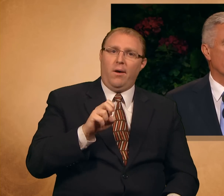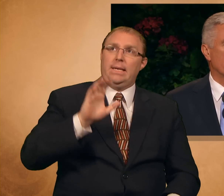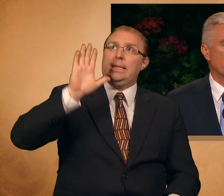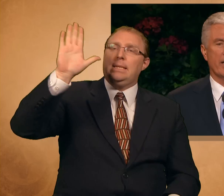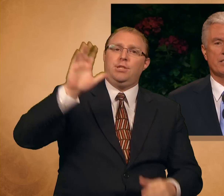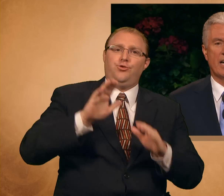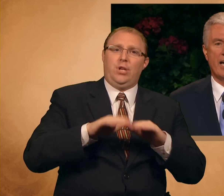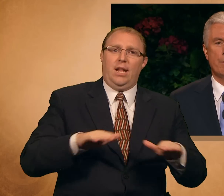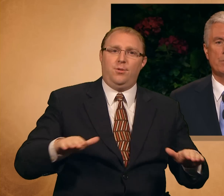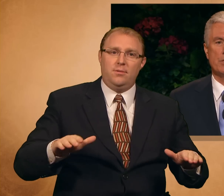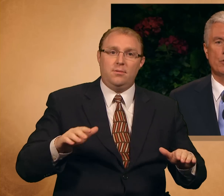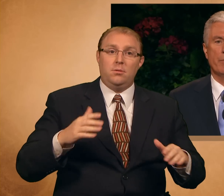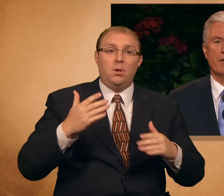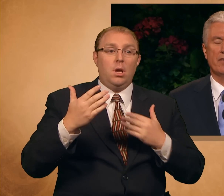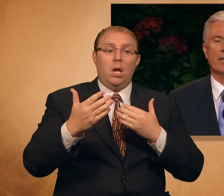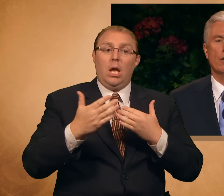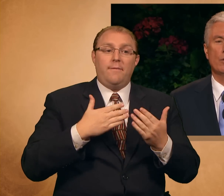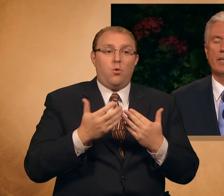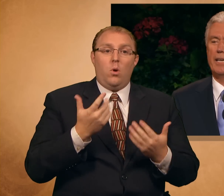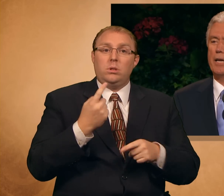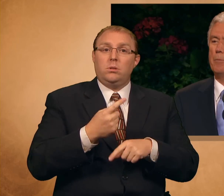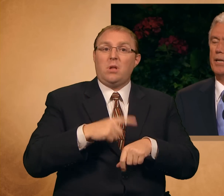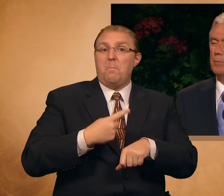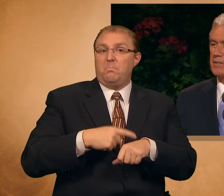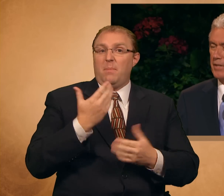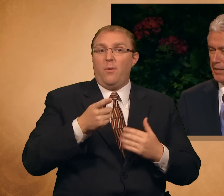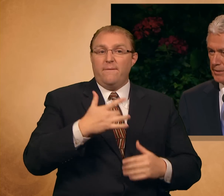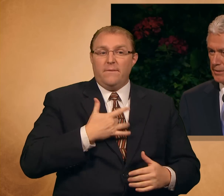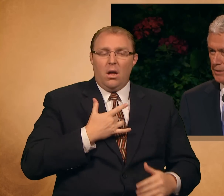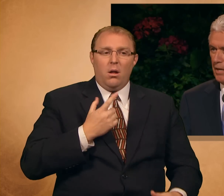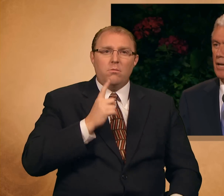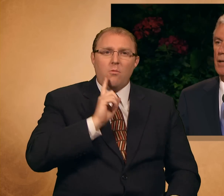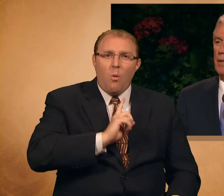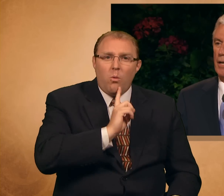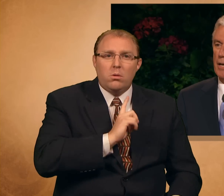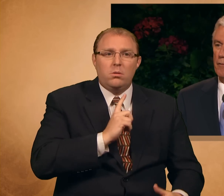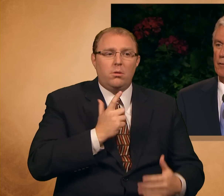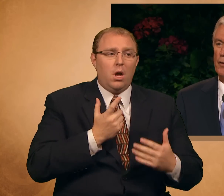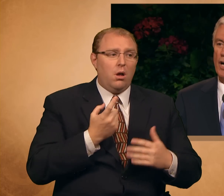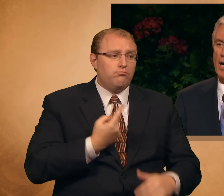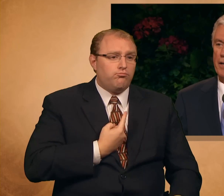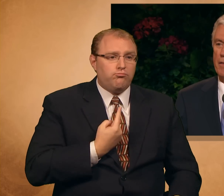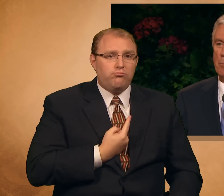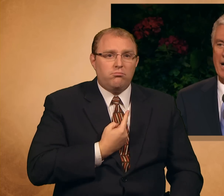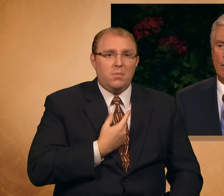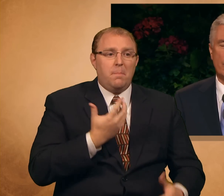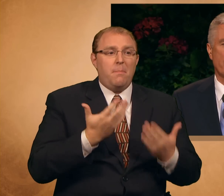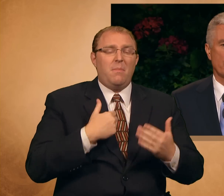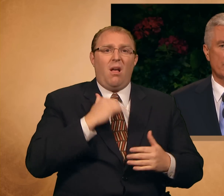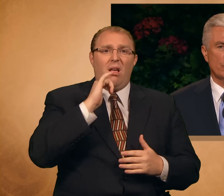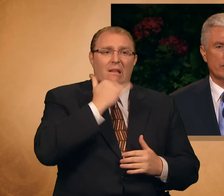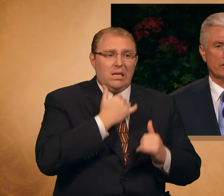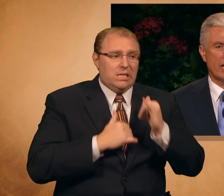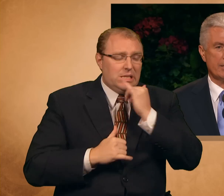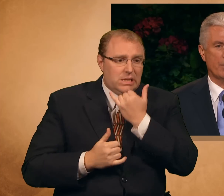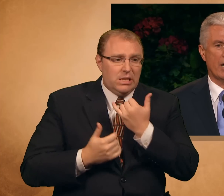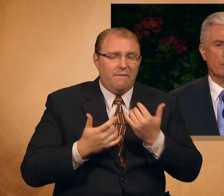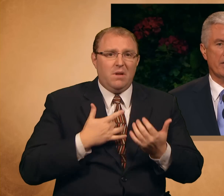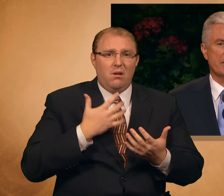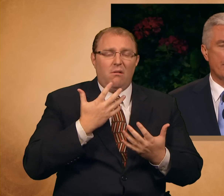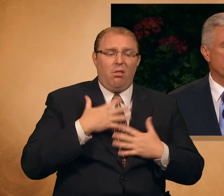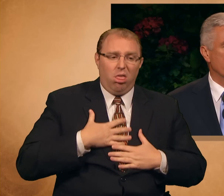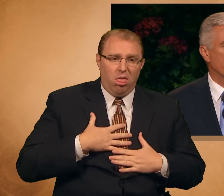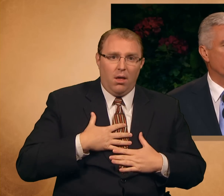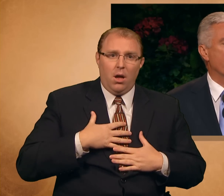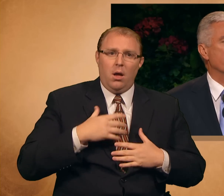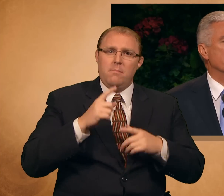even though at times you may feel lonely and make mistakes. The love of God and the power of the restored gospel are